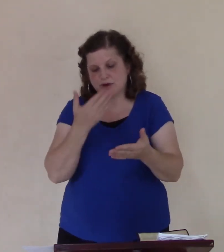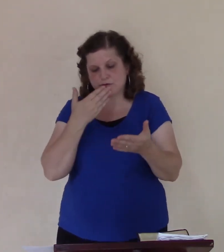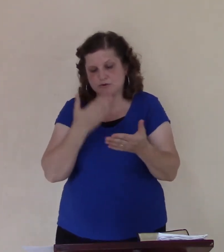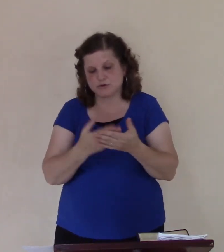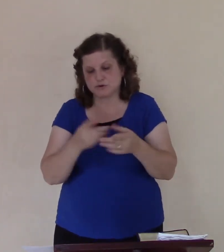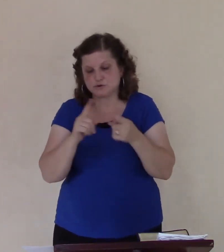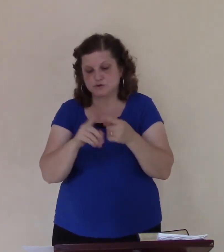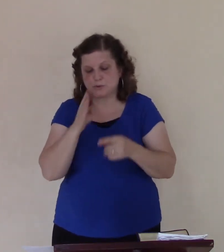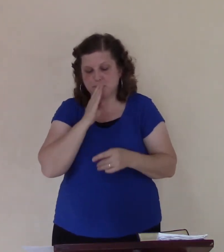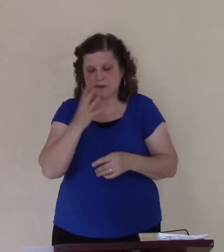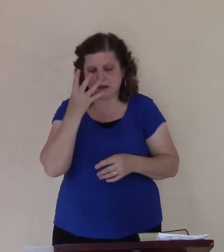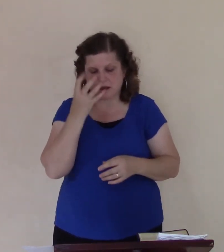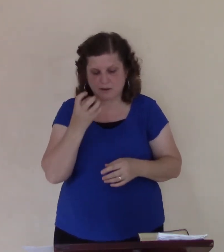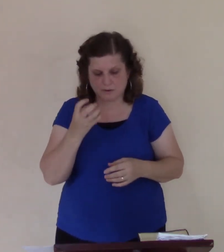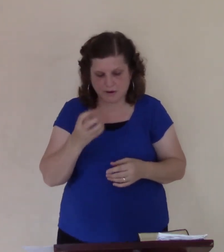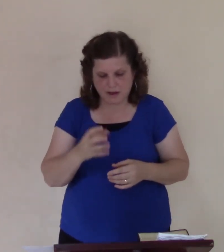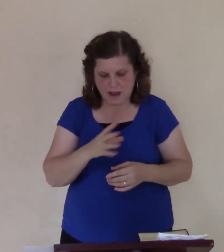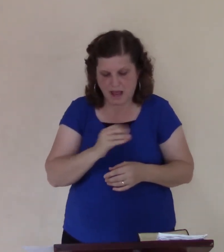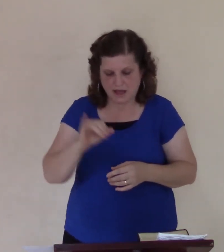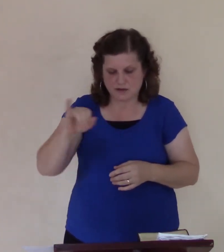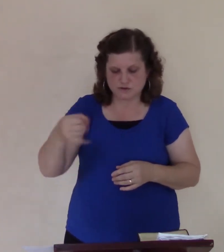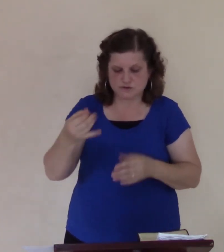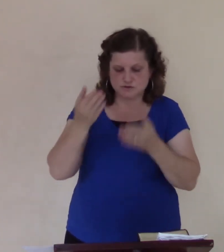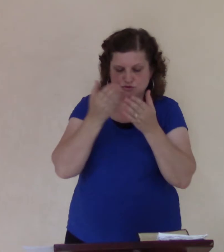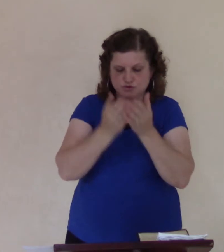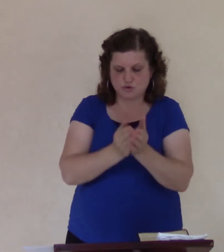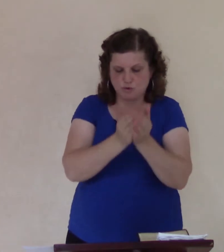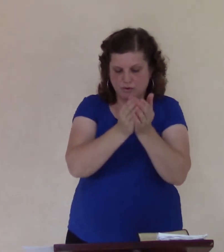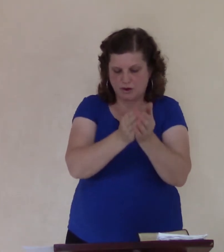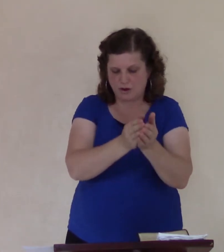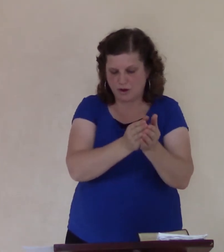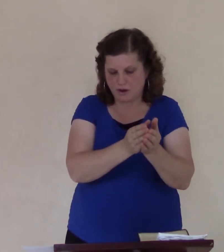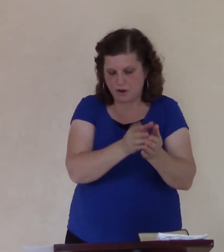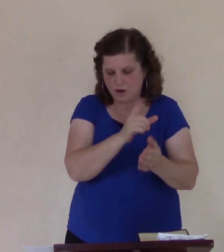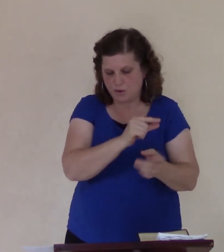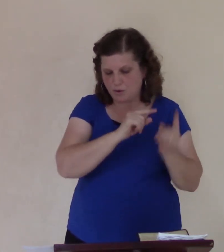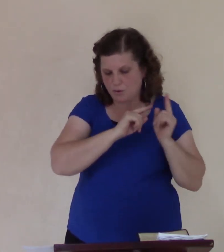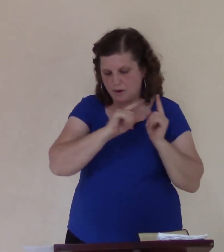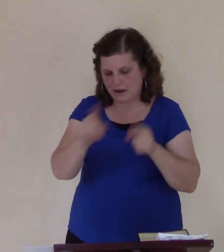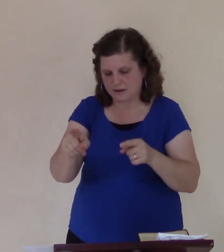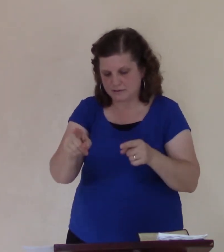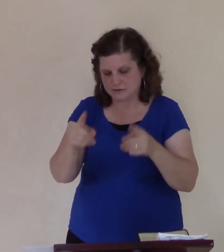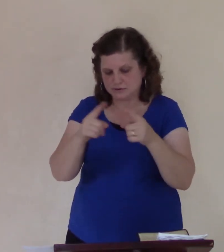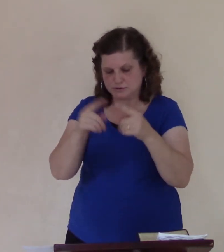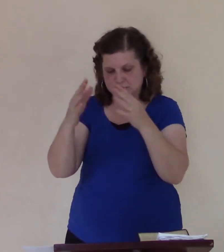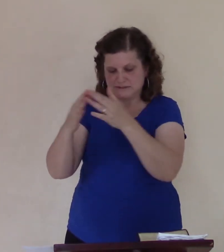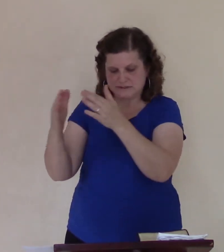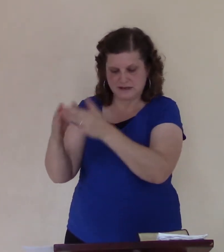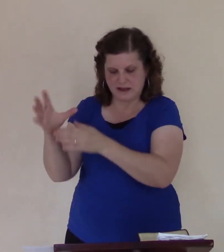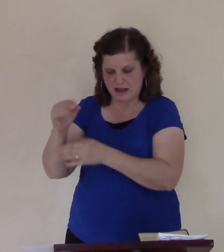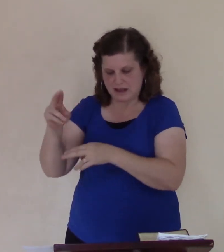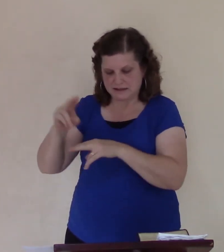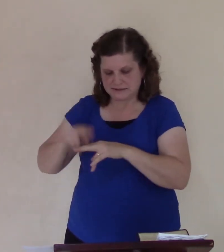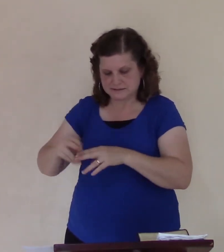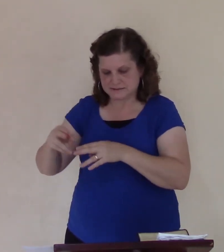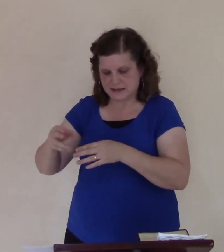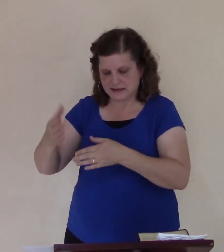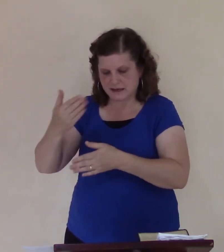and there made him a book, and sat under it in the shadow, to imagine what become of the city.